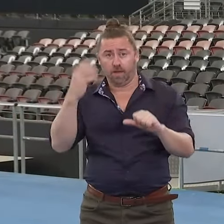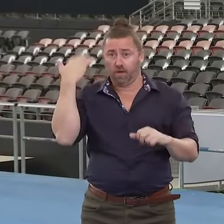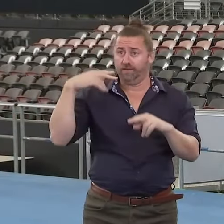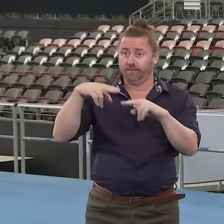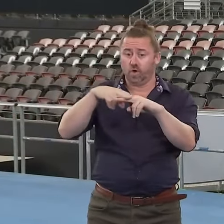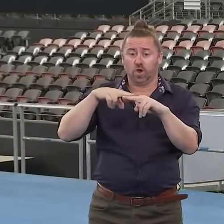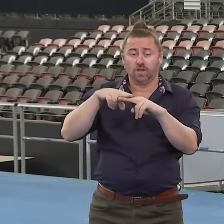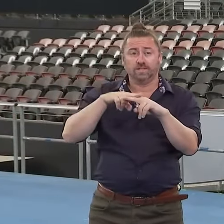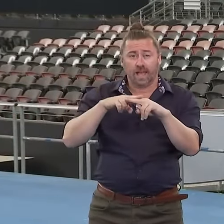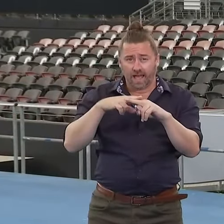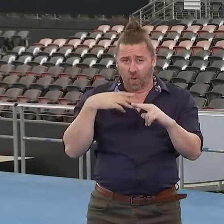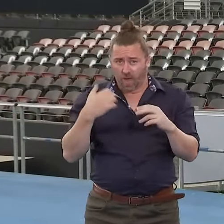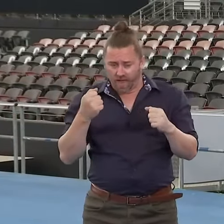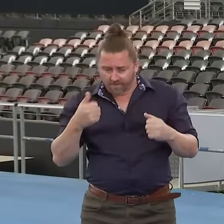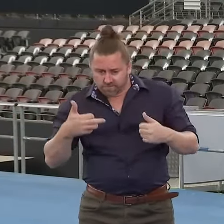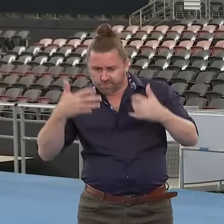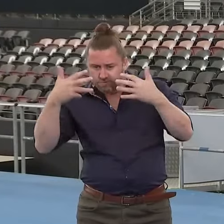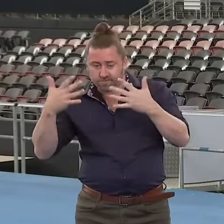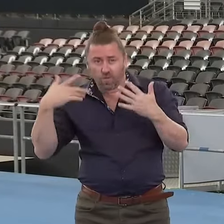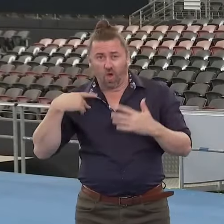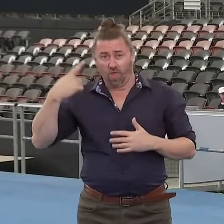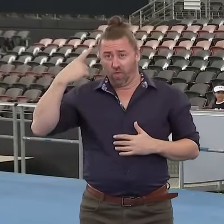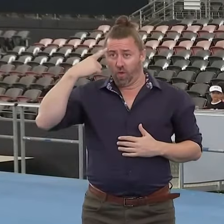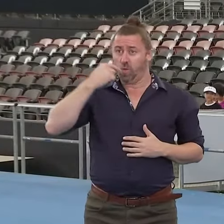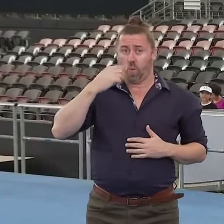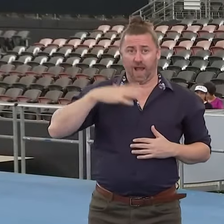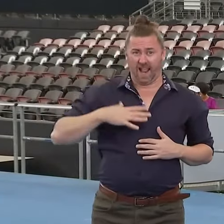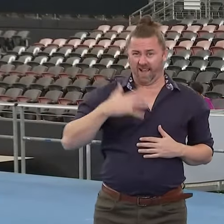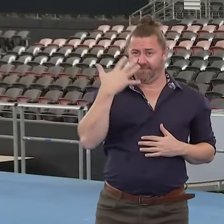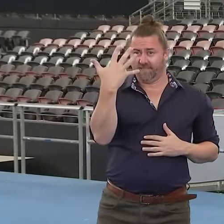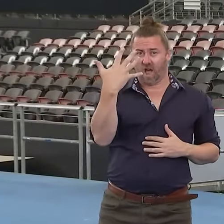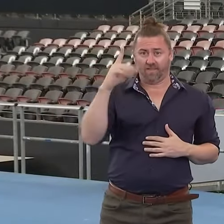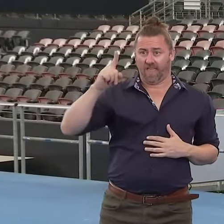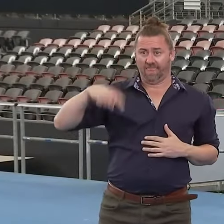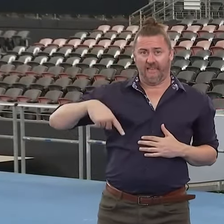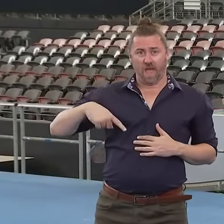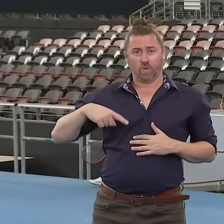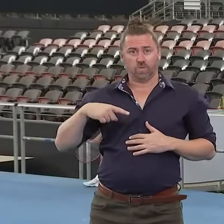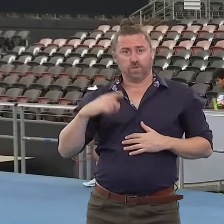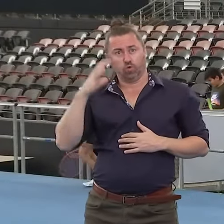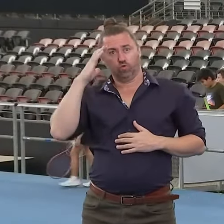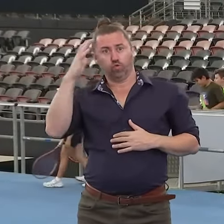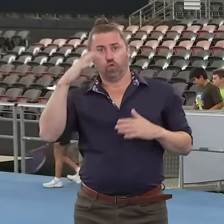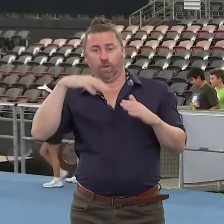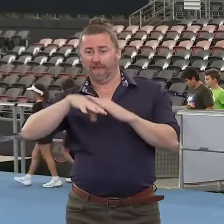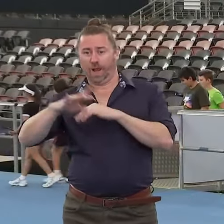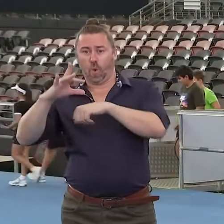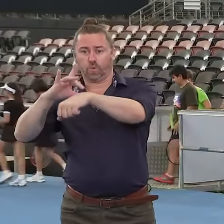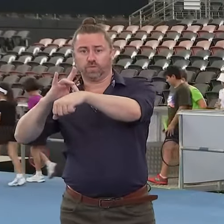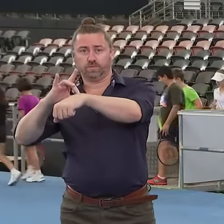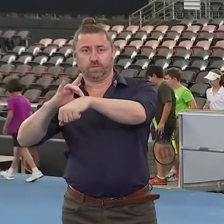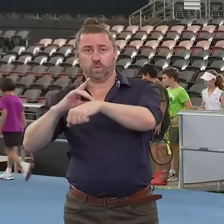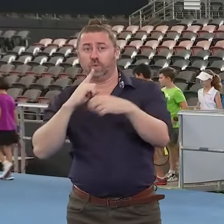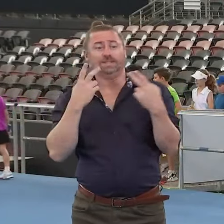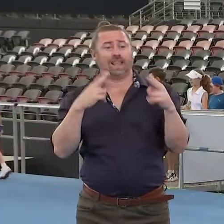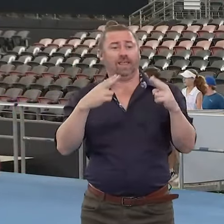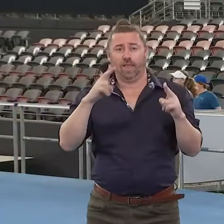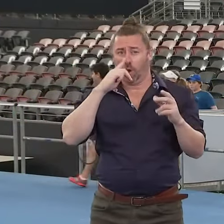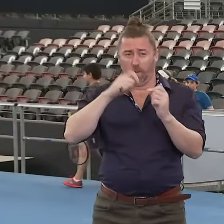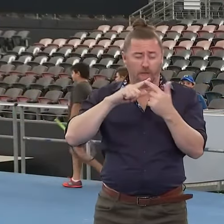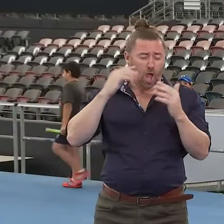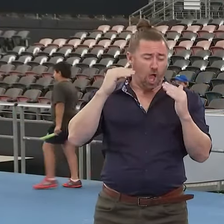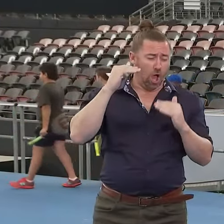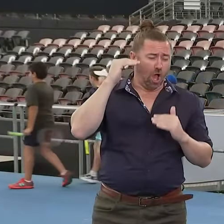we had those projections of needing 5000 beds at the moment. And the projections for death loss were unbelievable.